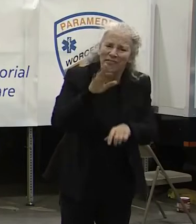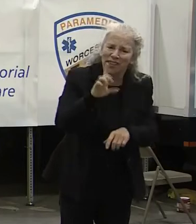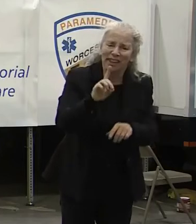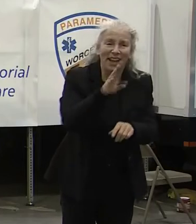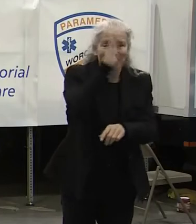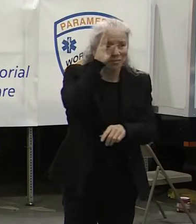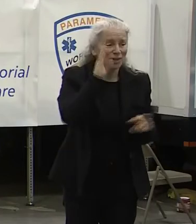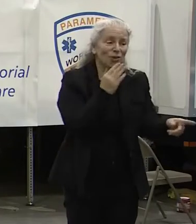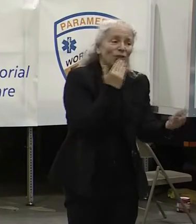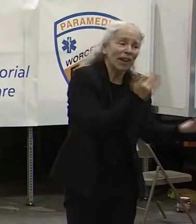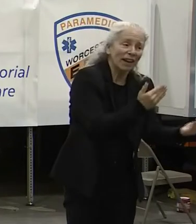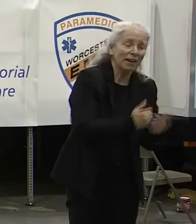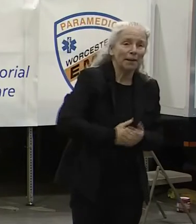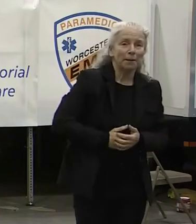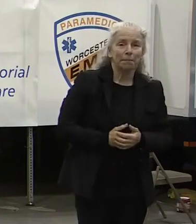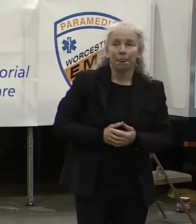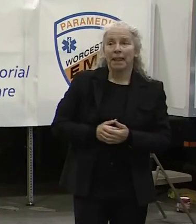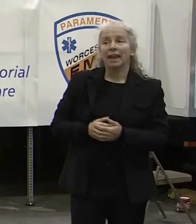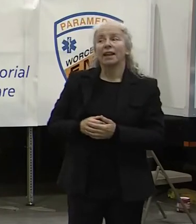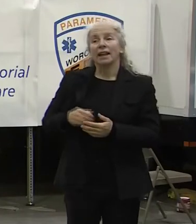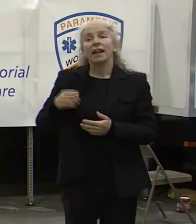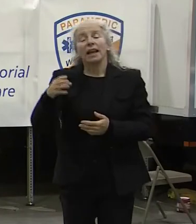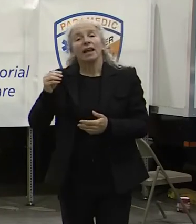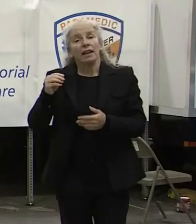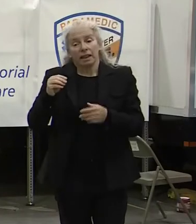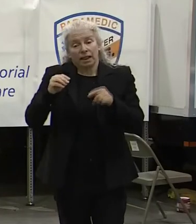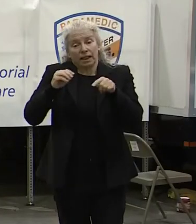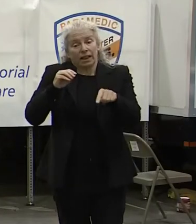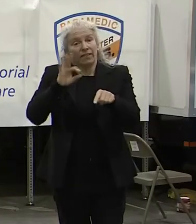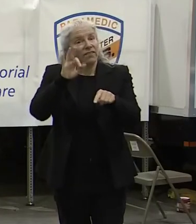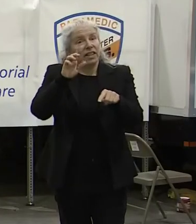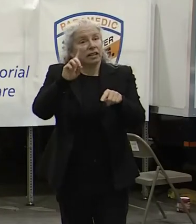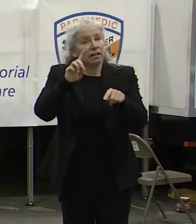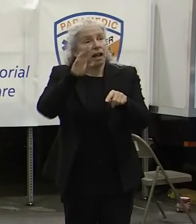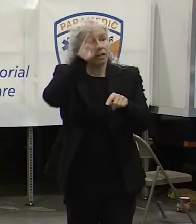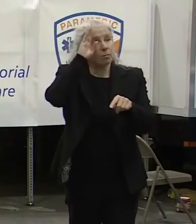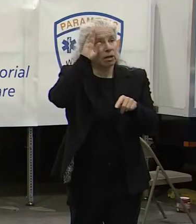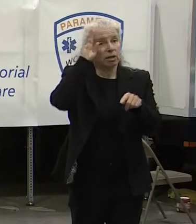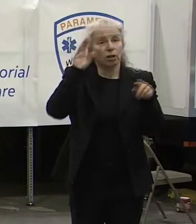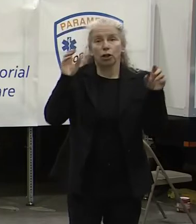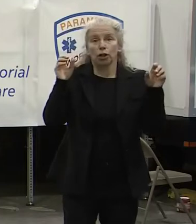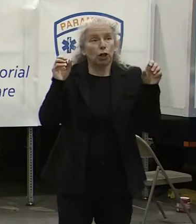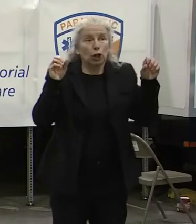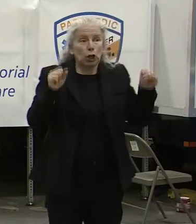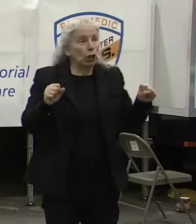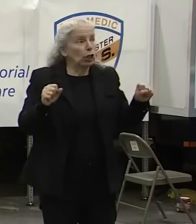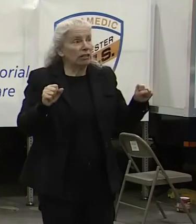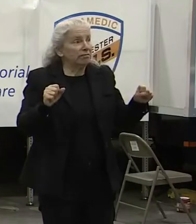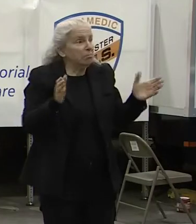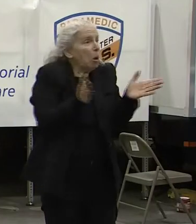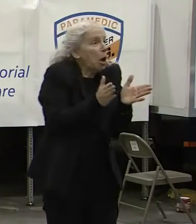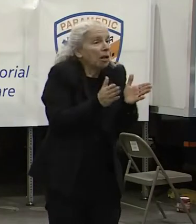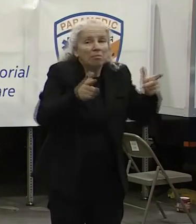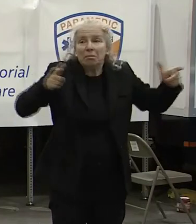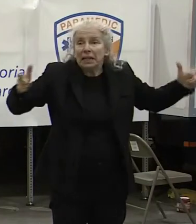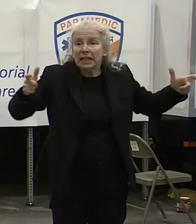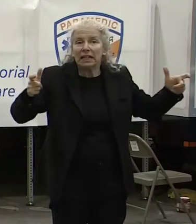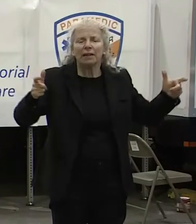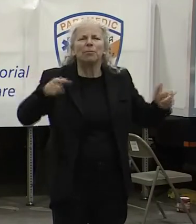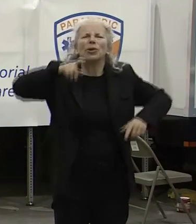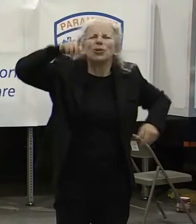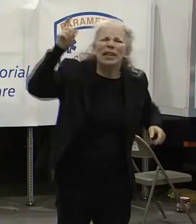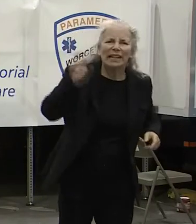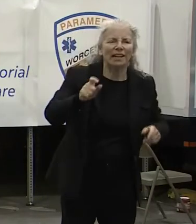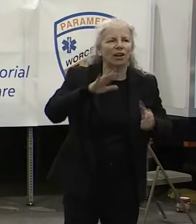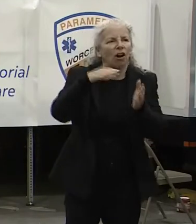As Governor Baker indicated, field hospital operations run the gamut. The size and magnitude of these efforts require all hands on deck.